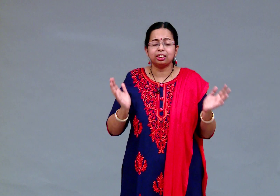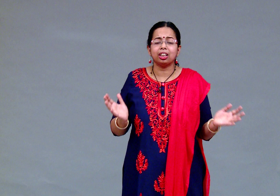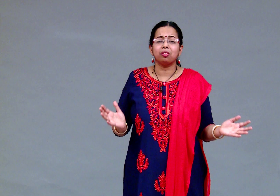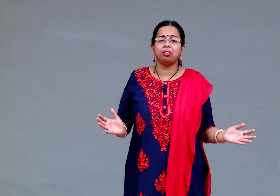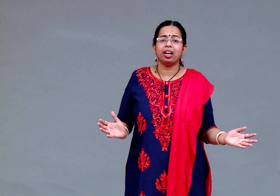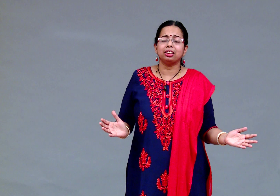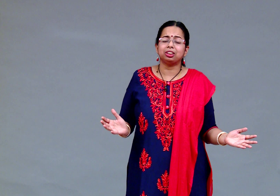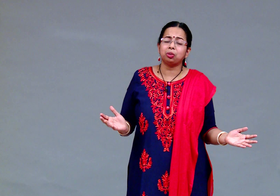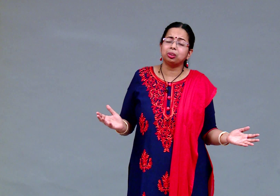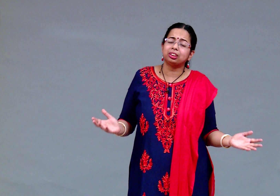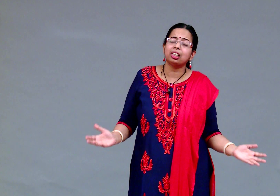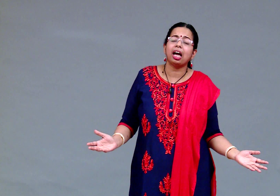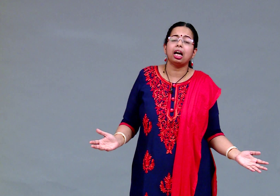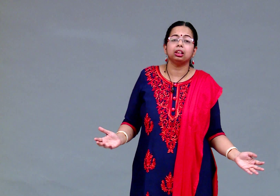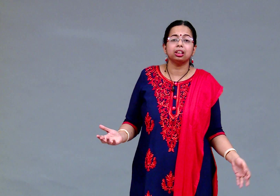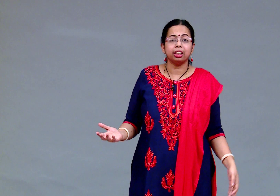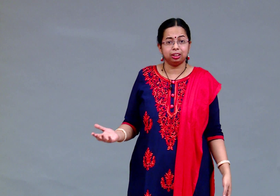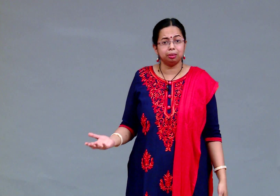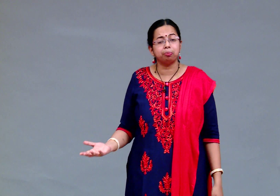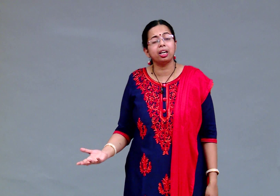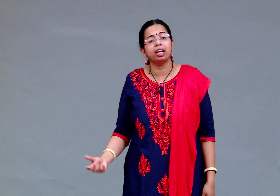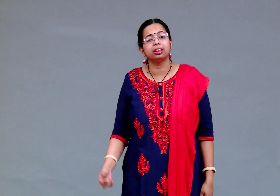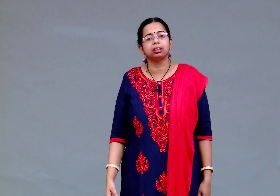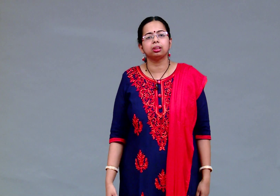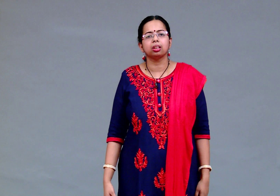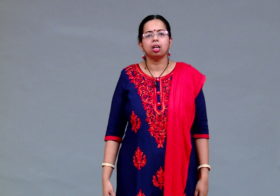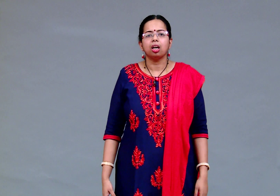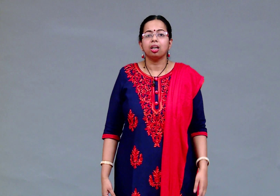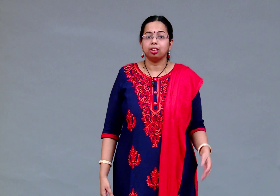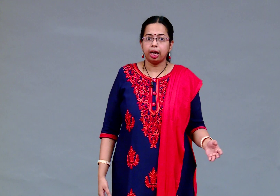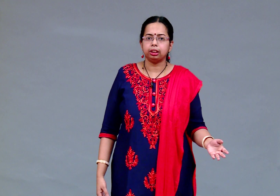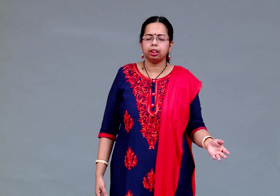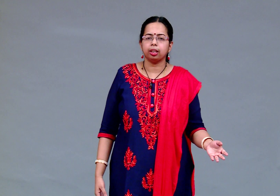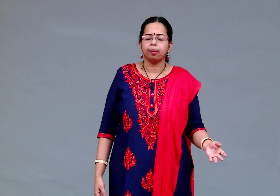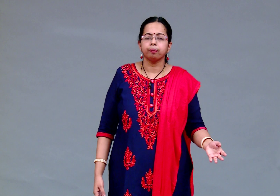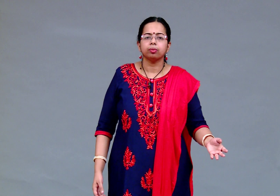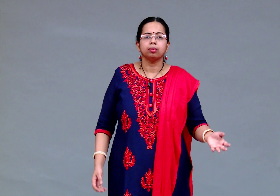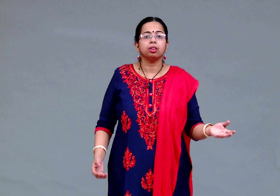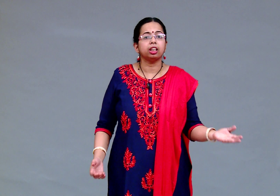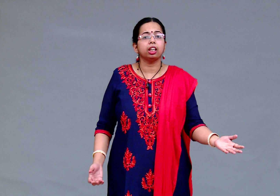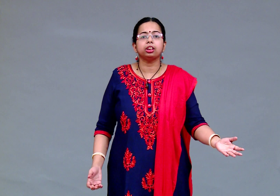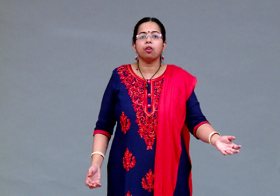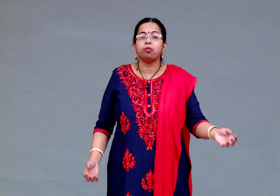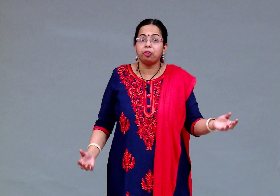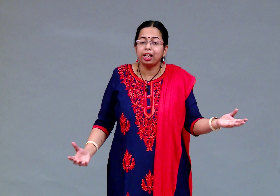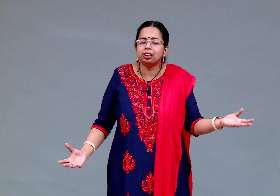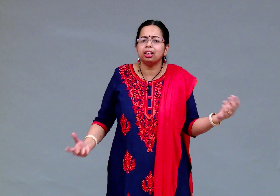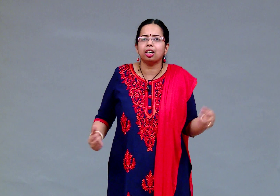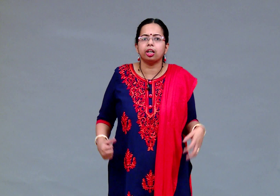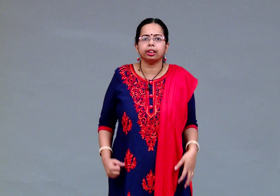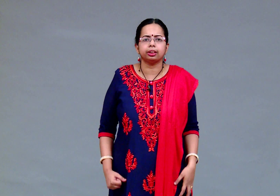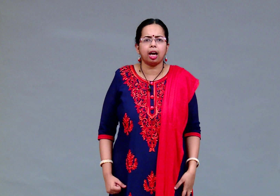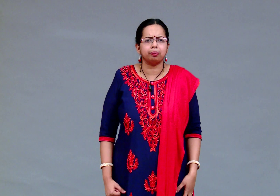felt so sad and depressed that year Natasha failed in her exams